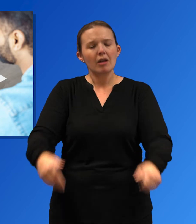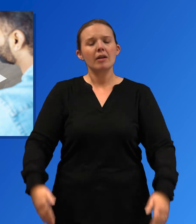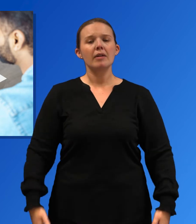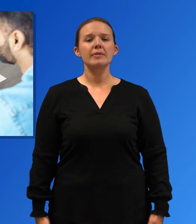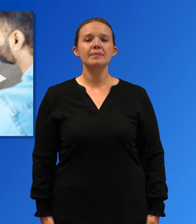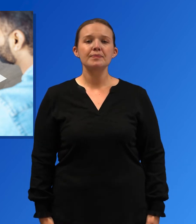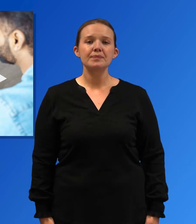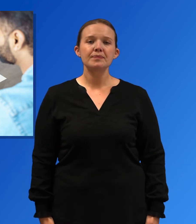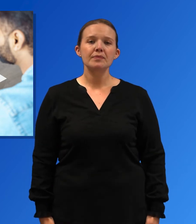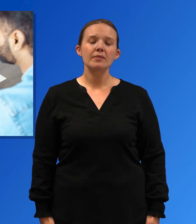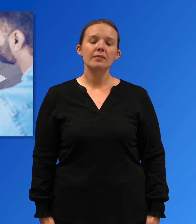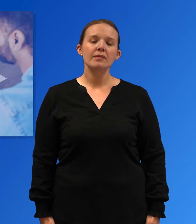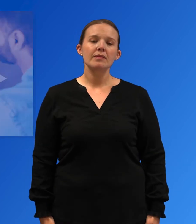proven treatment and care.